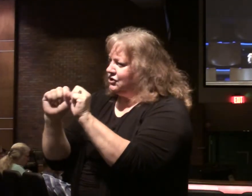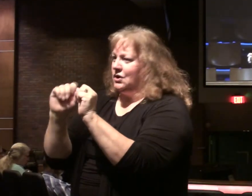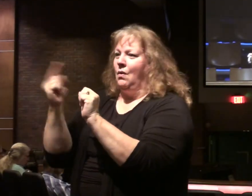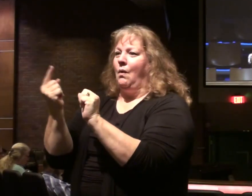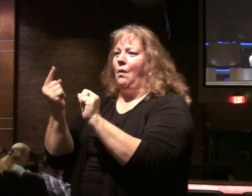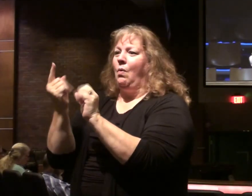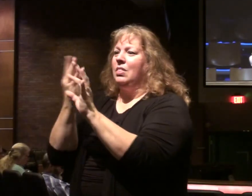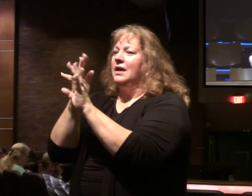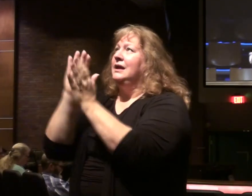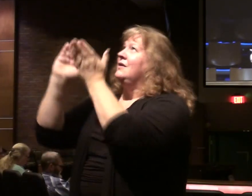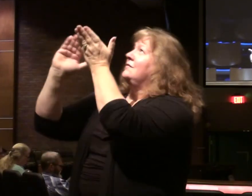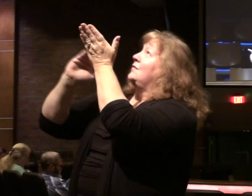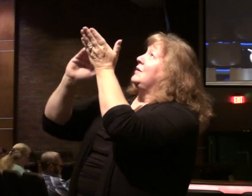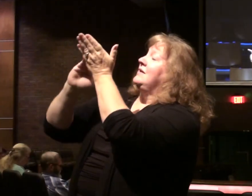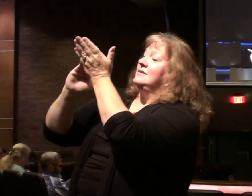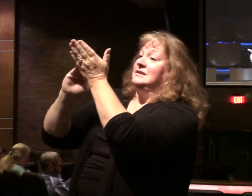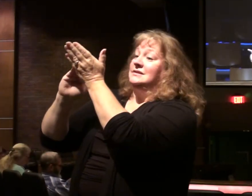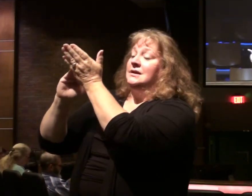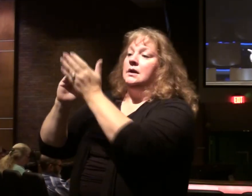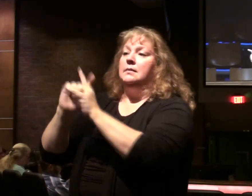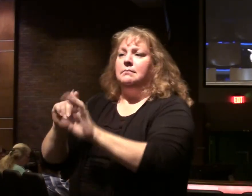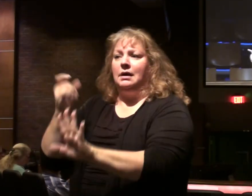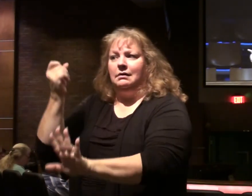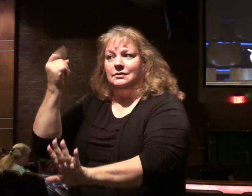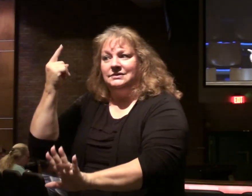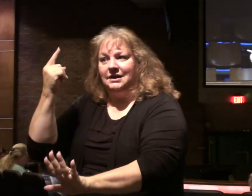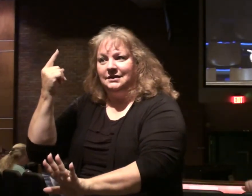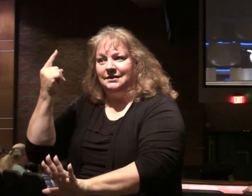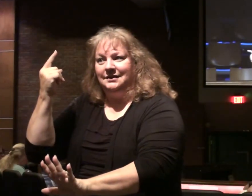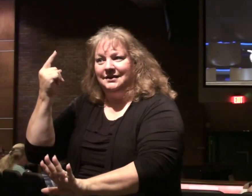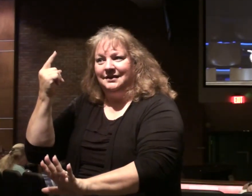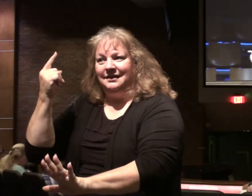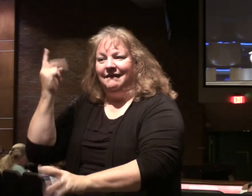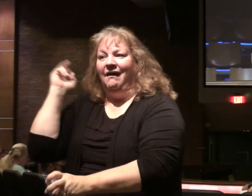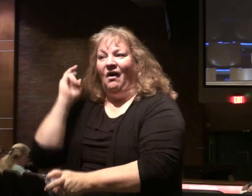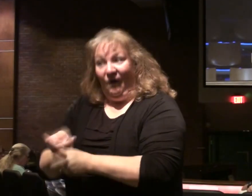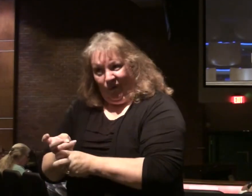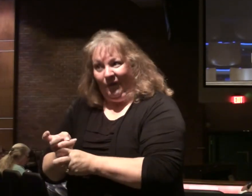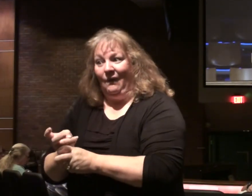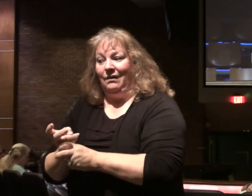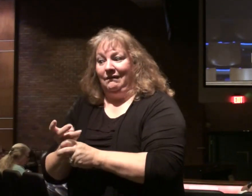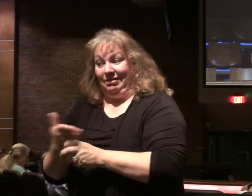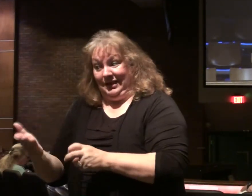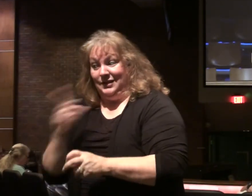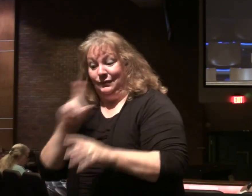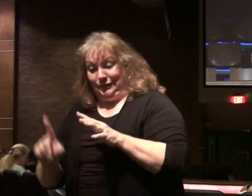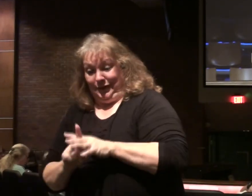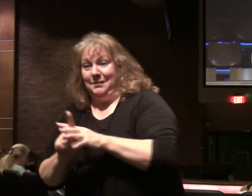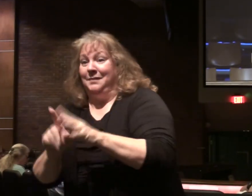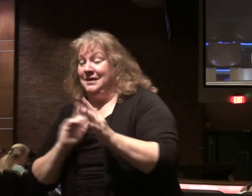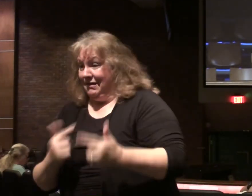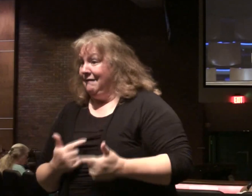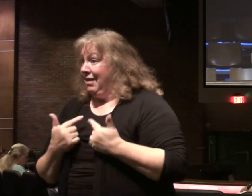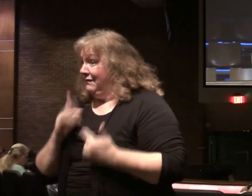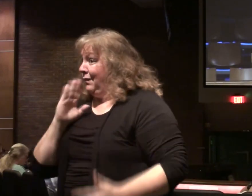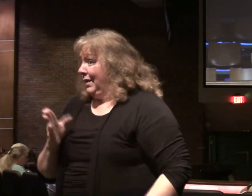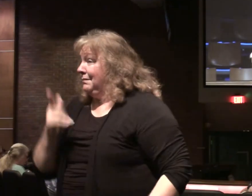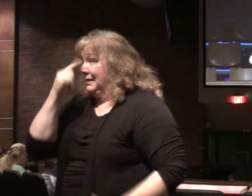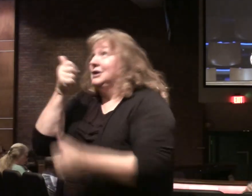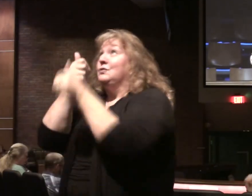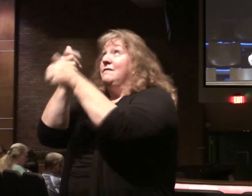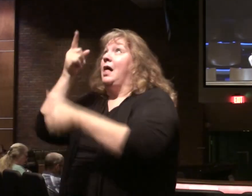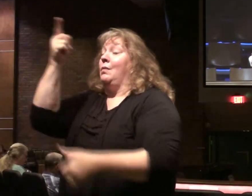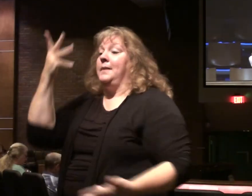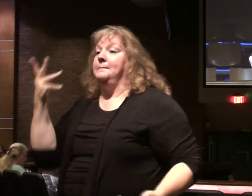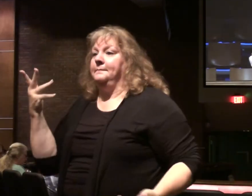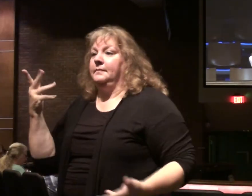have forgiveness and glory. But understand, there is difficulty that will come in this world. So verse 26, we're going see the